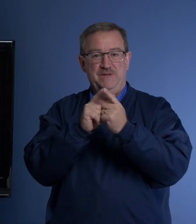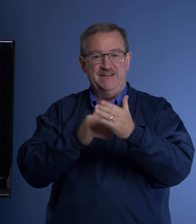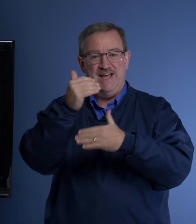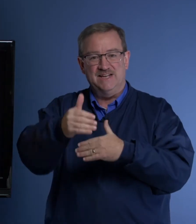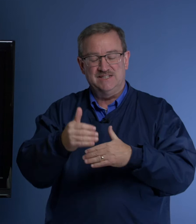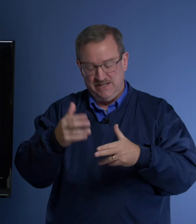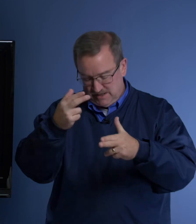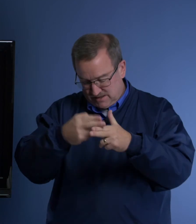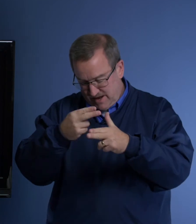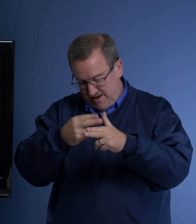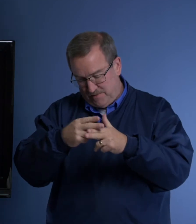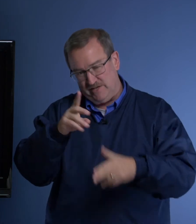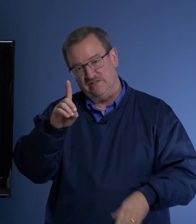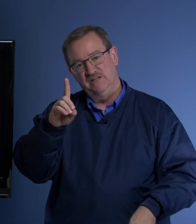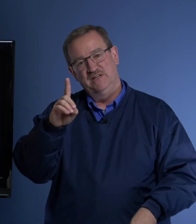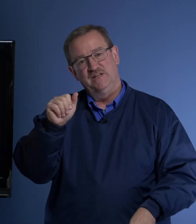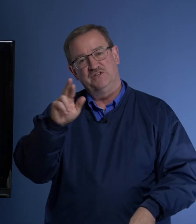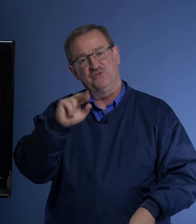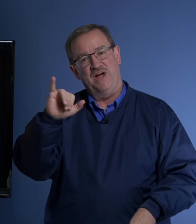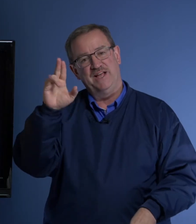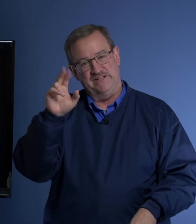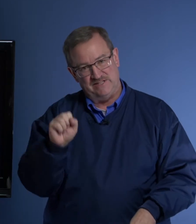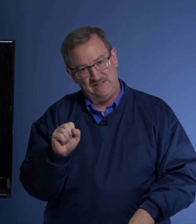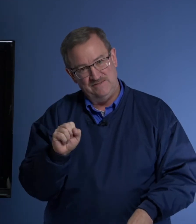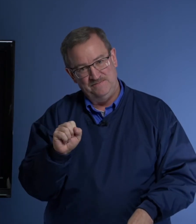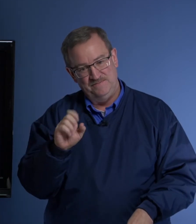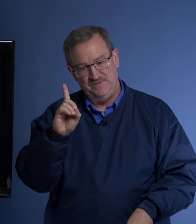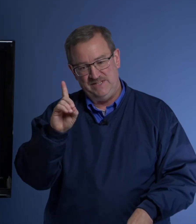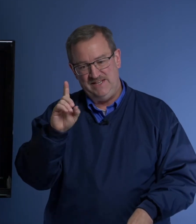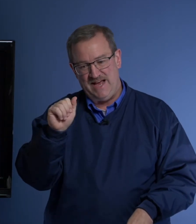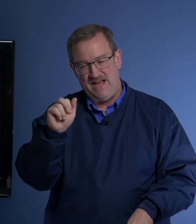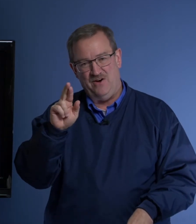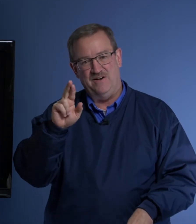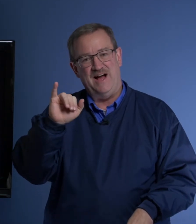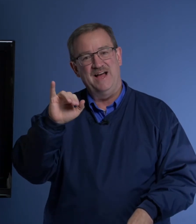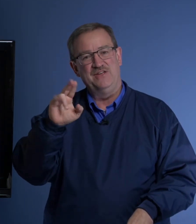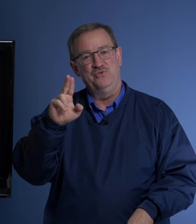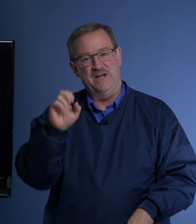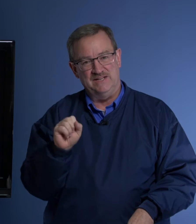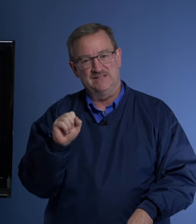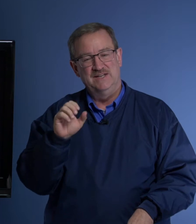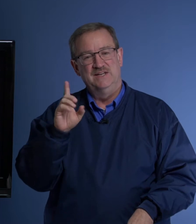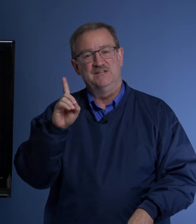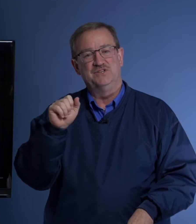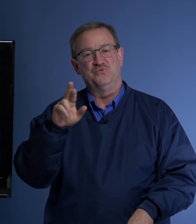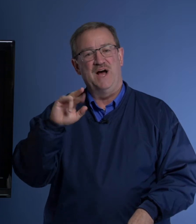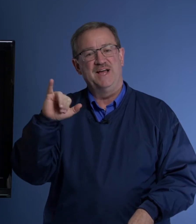meet next, his name is Darius. D-A-R-I-U-S. Darius.